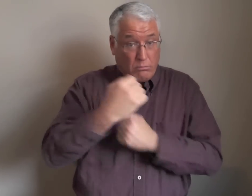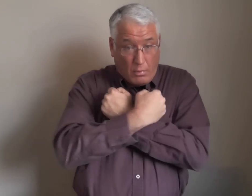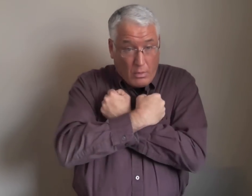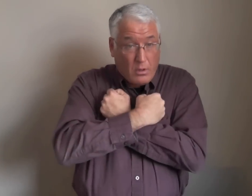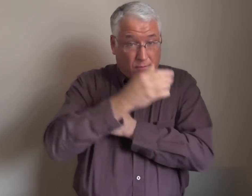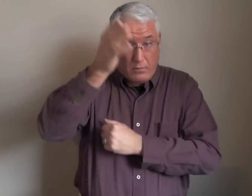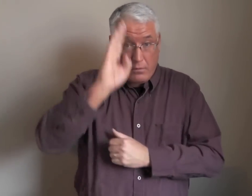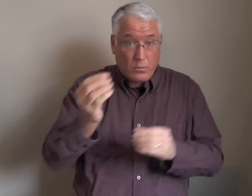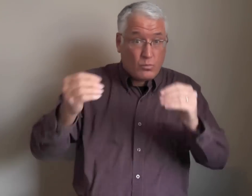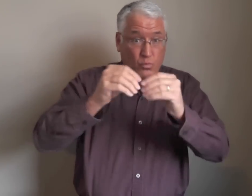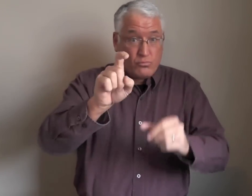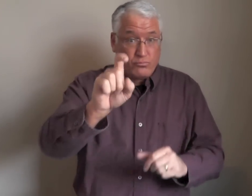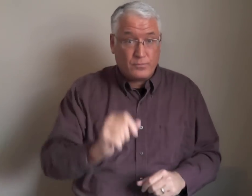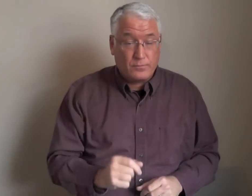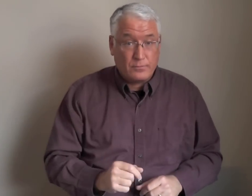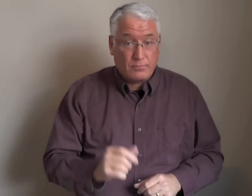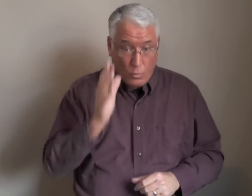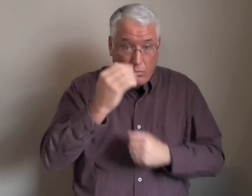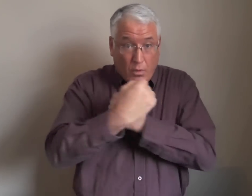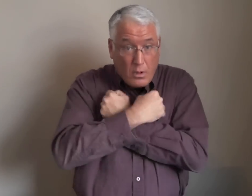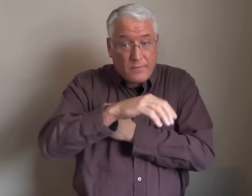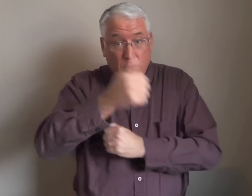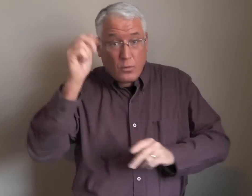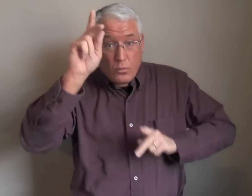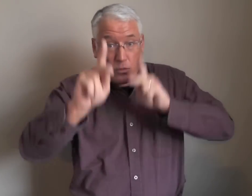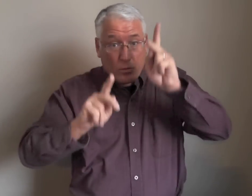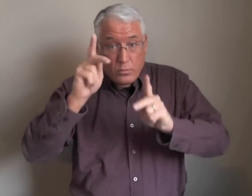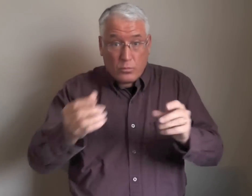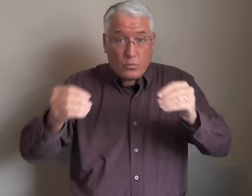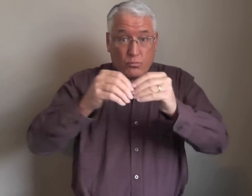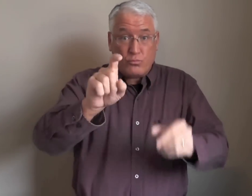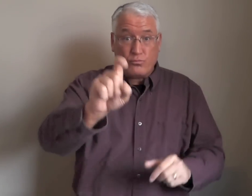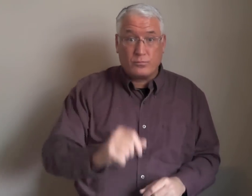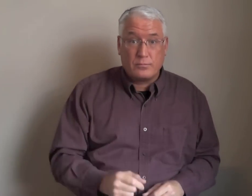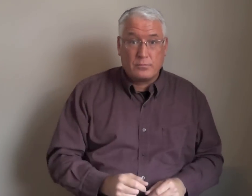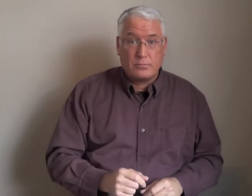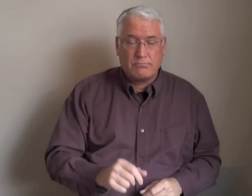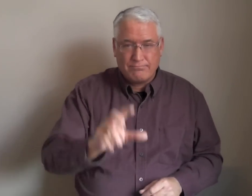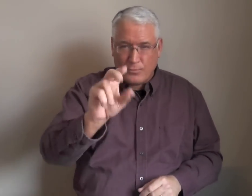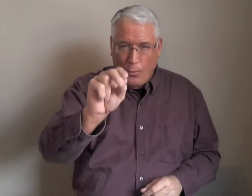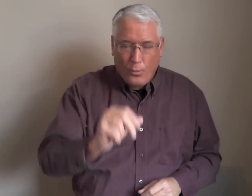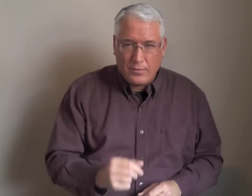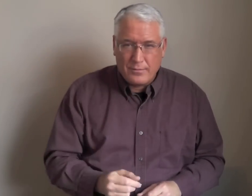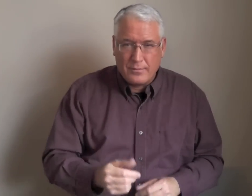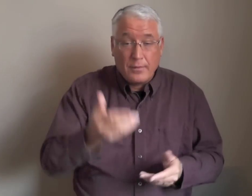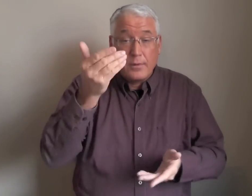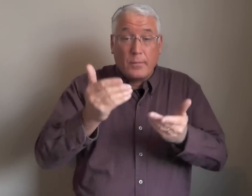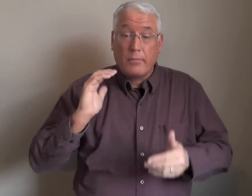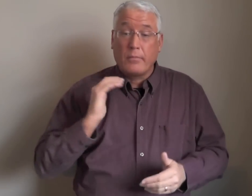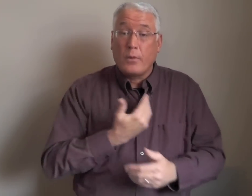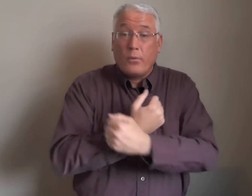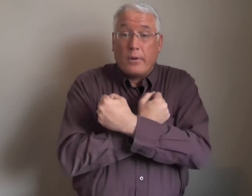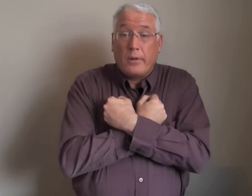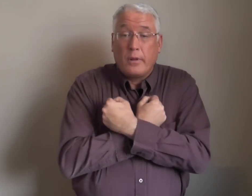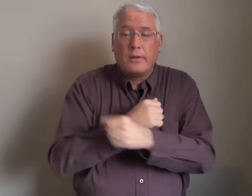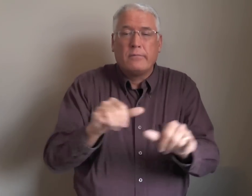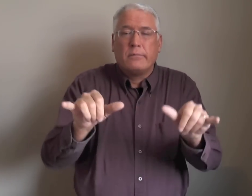question, would we love God more? Would we love other people more? No. Our love would